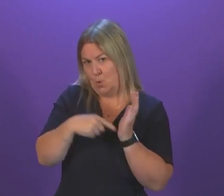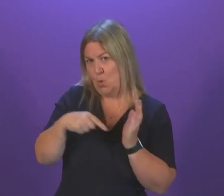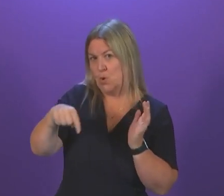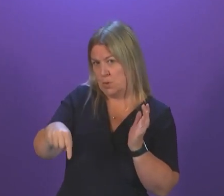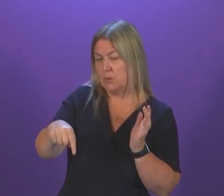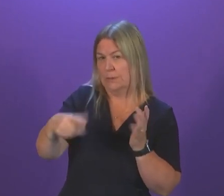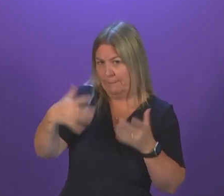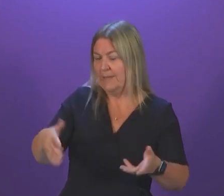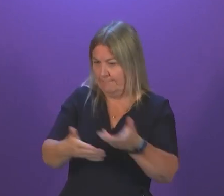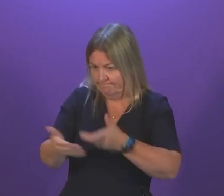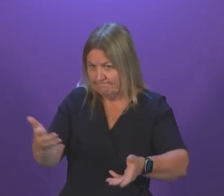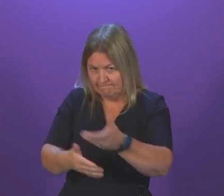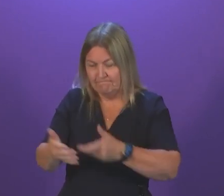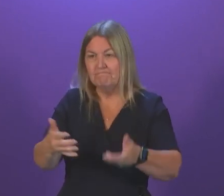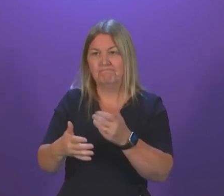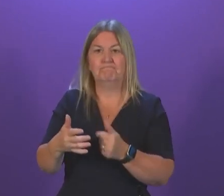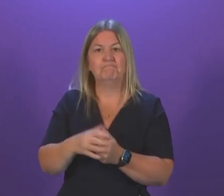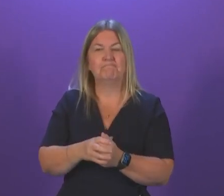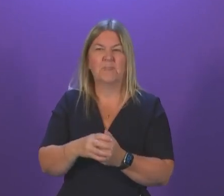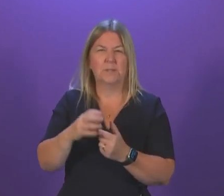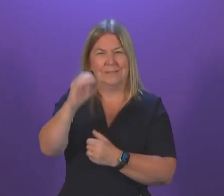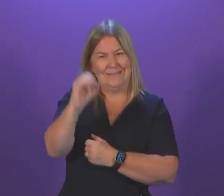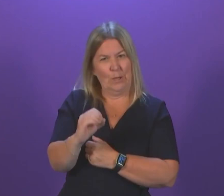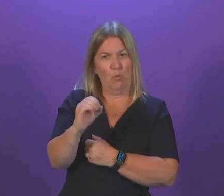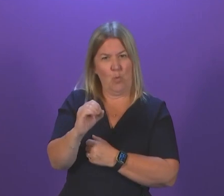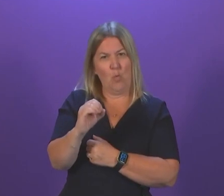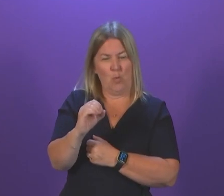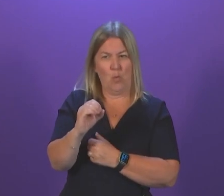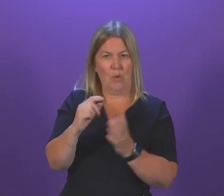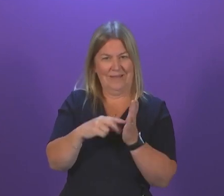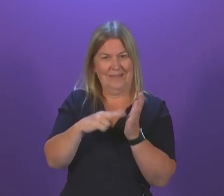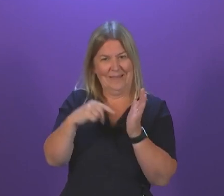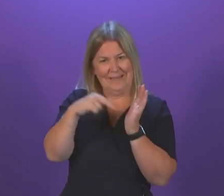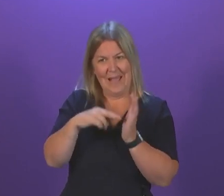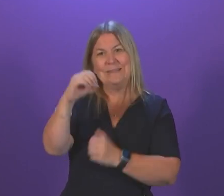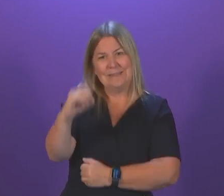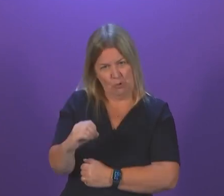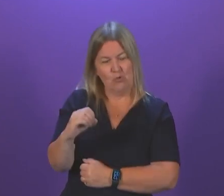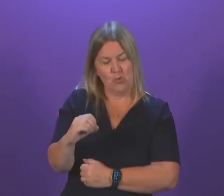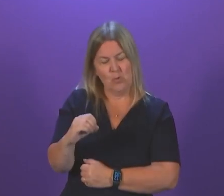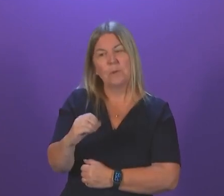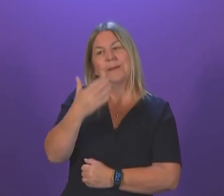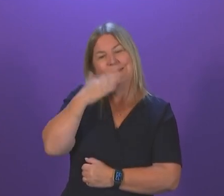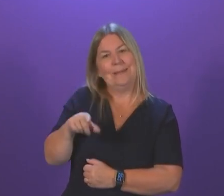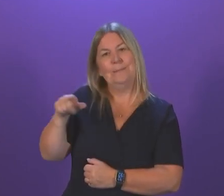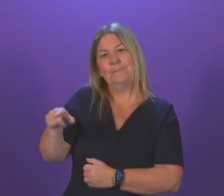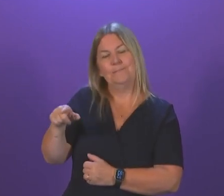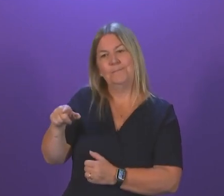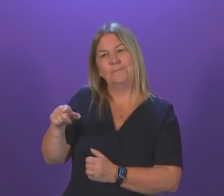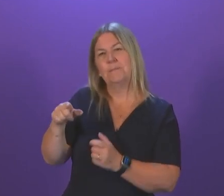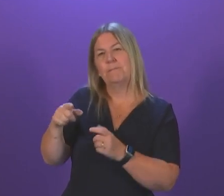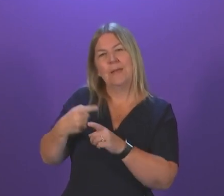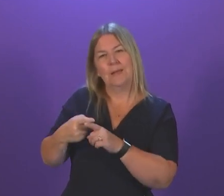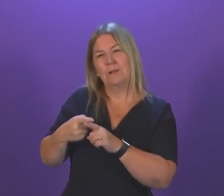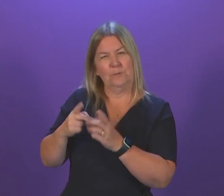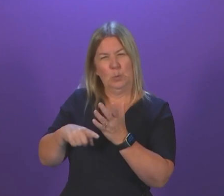Scotland wrote on 6 September to confirm that the UK Government would not support green ports for Scotland and would not accept our proposals for